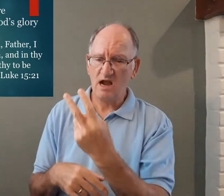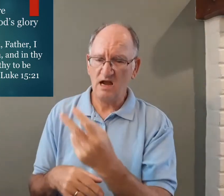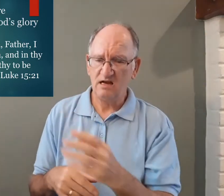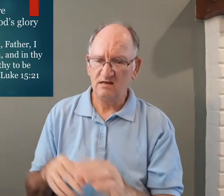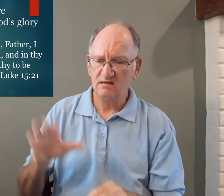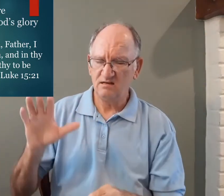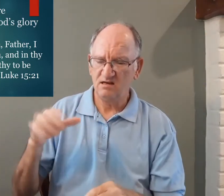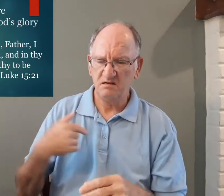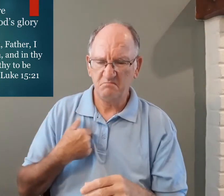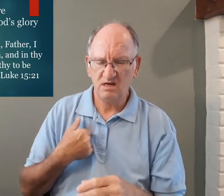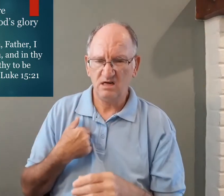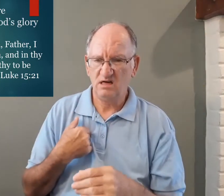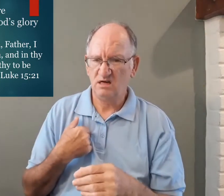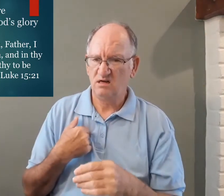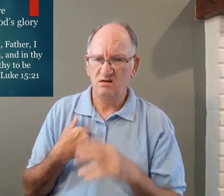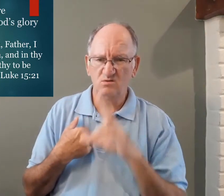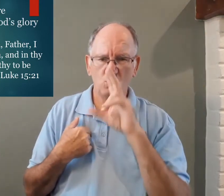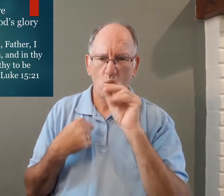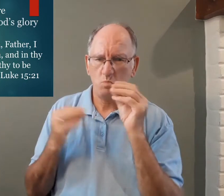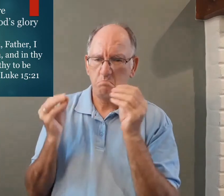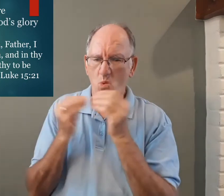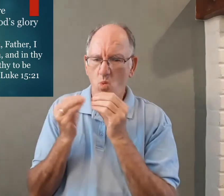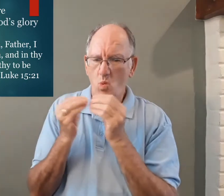and am no more worthy to be called thy son